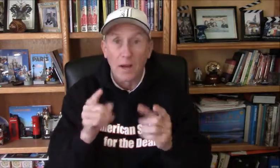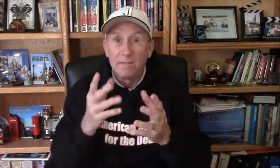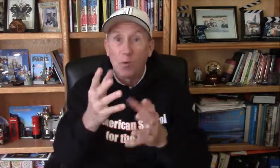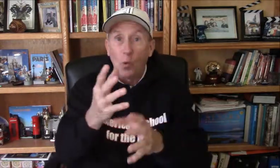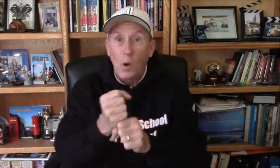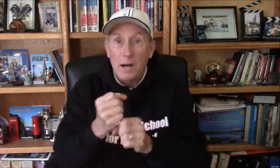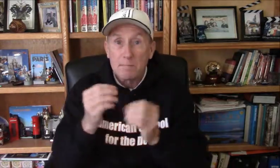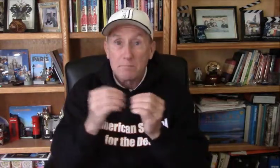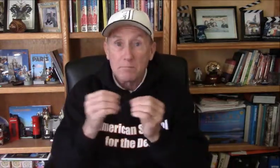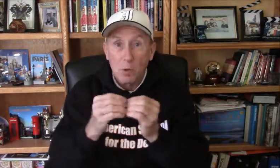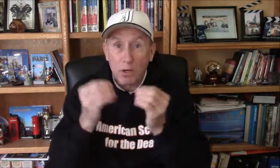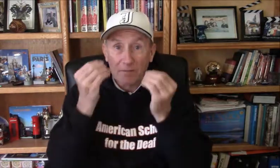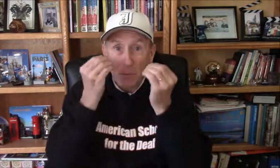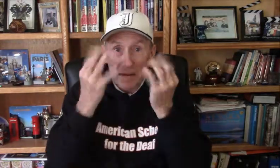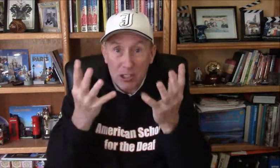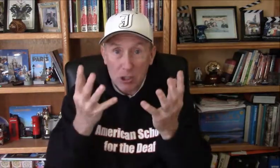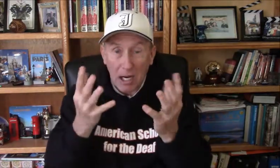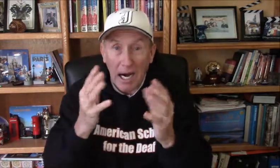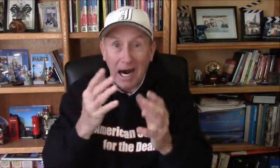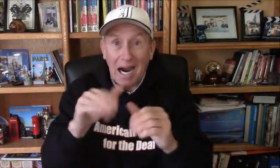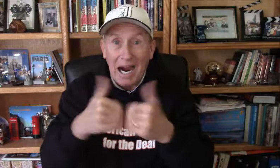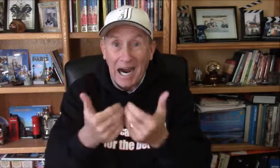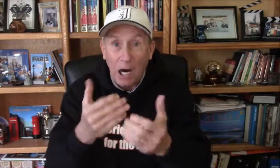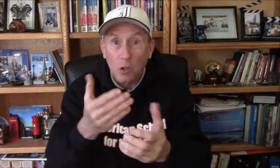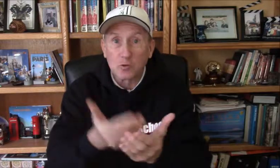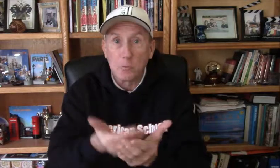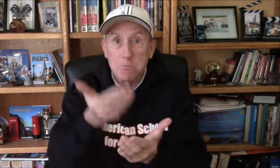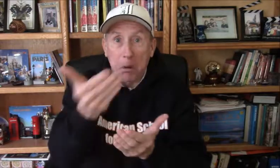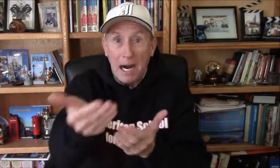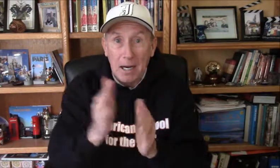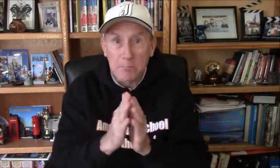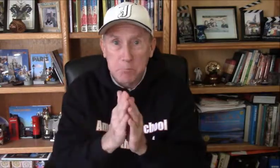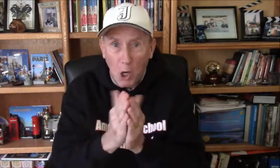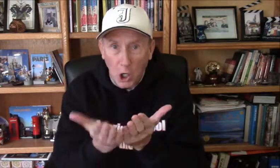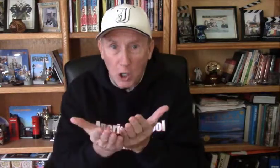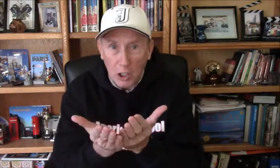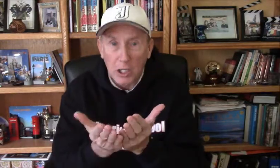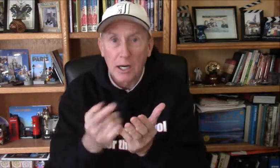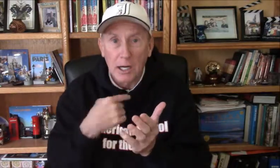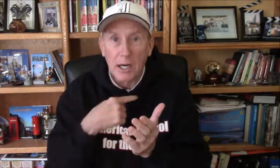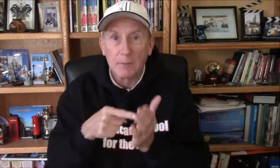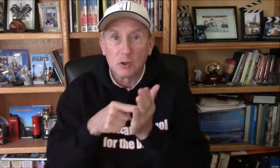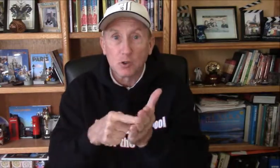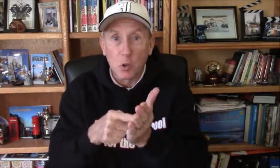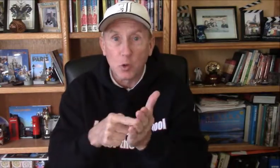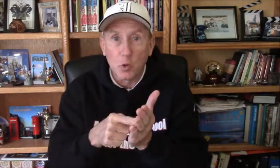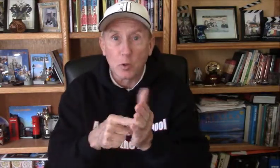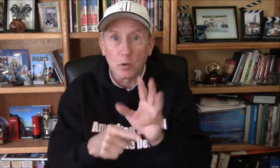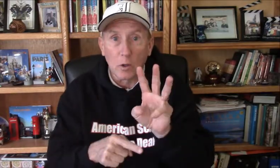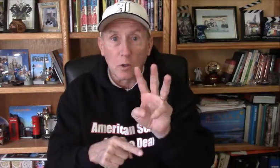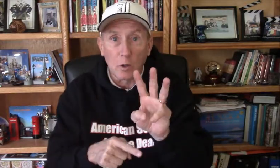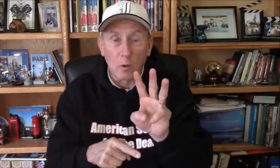you more information, how to buy a book, to use the